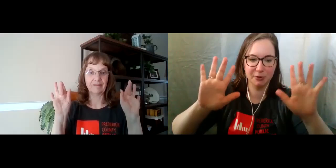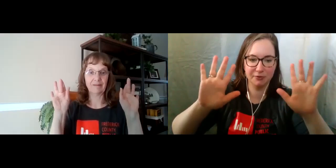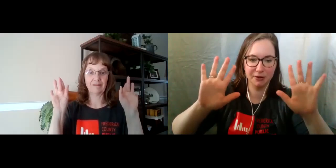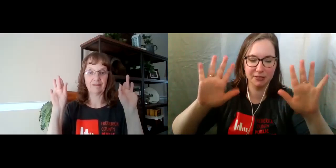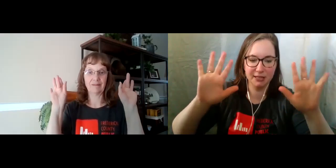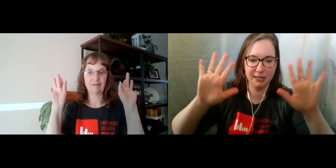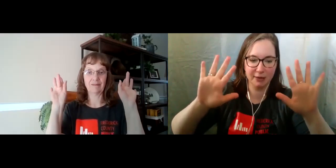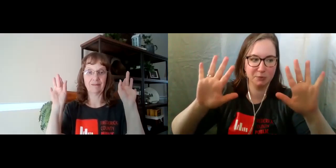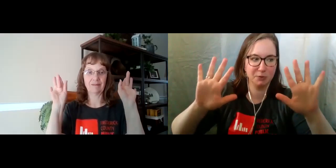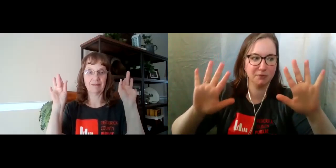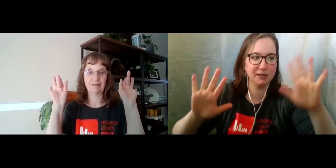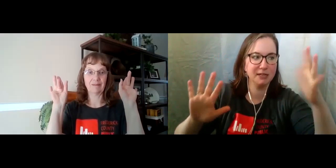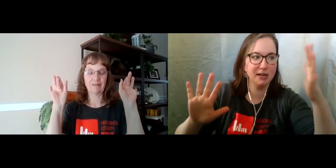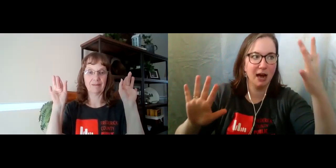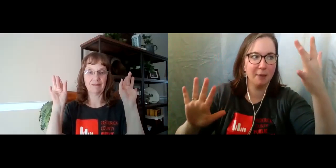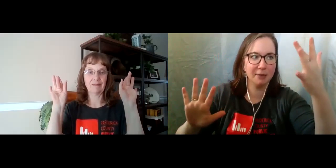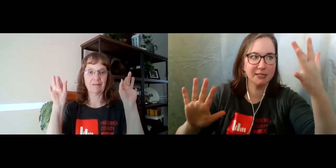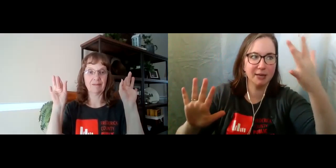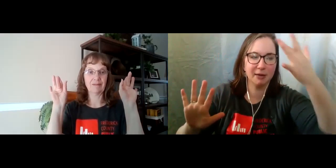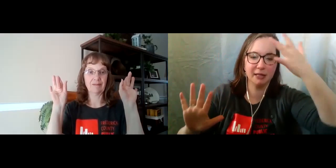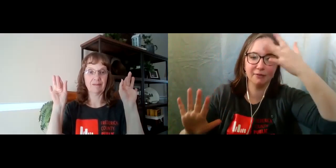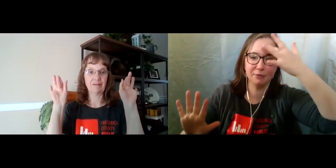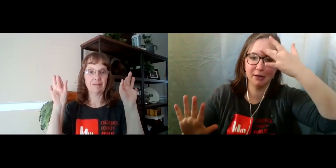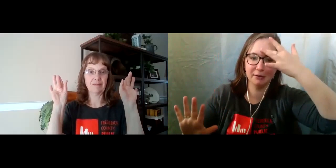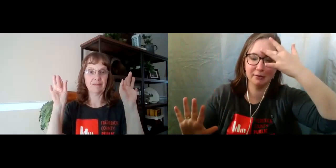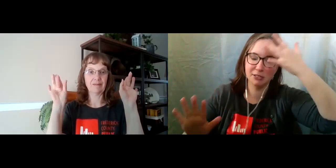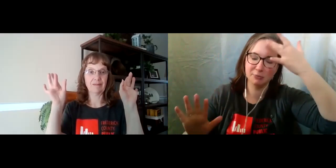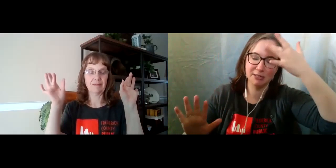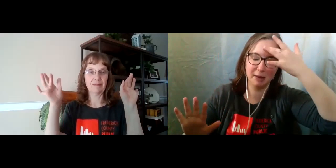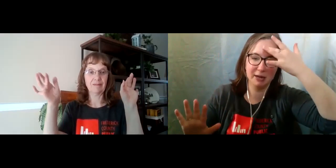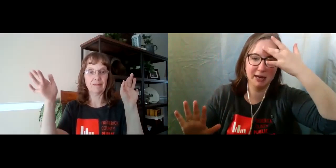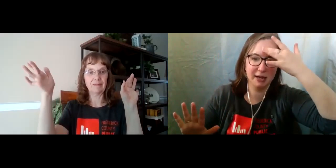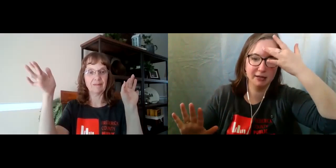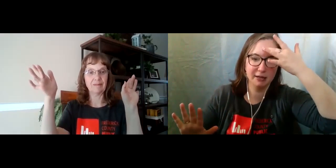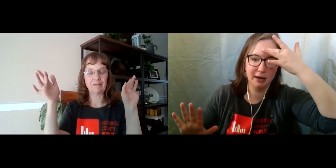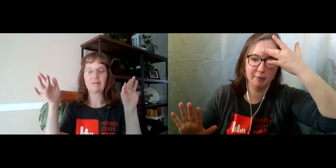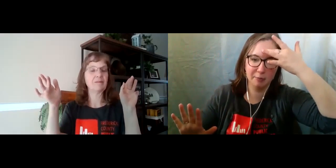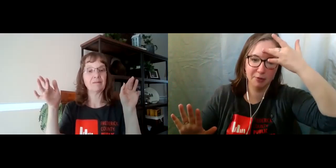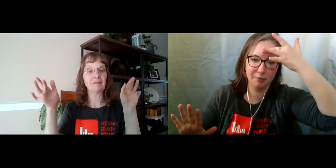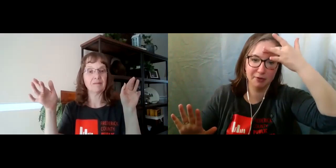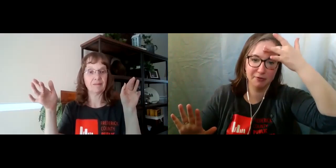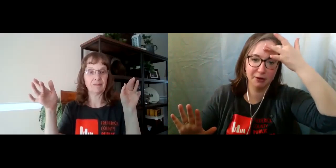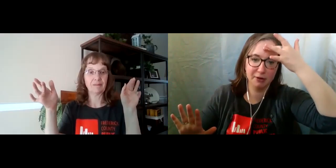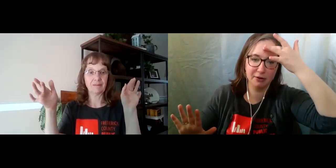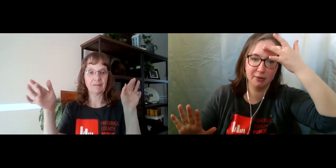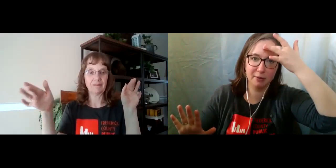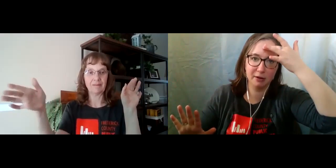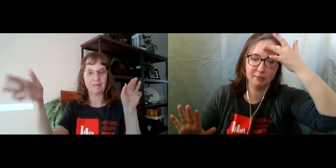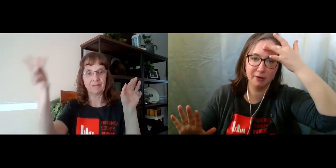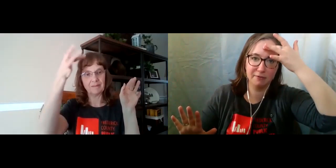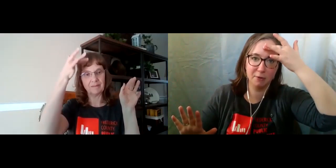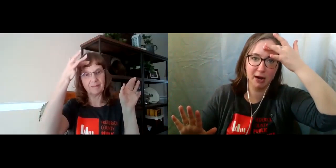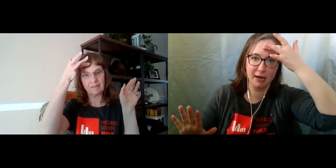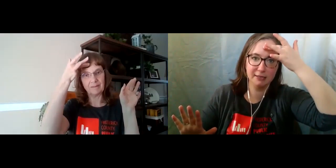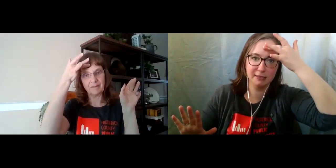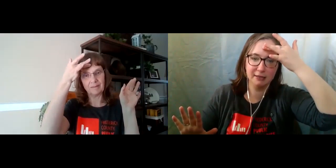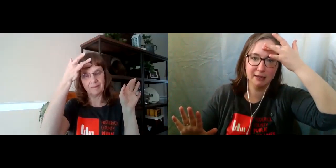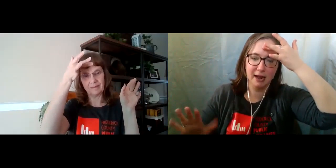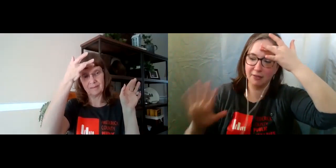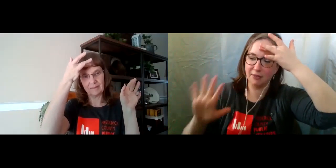fingers like that, that's perfect. I'm going to take my left one. This is my dominant hand. I'm to put the middle finger right here in the middle of my forehead. And then the